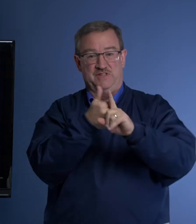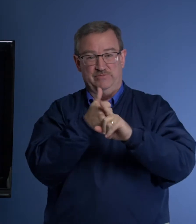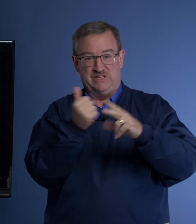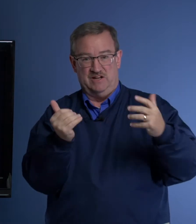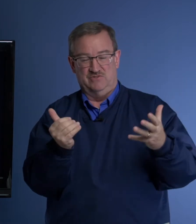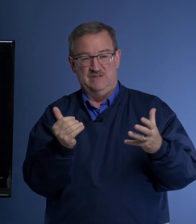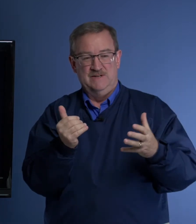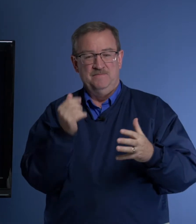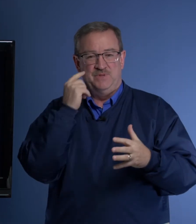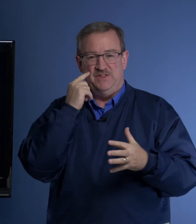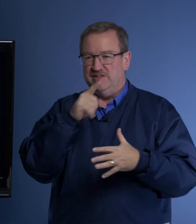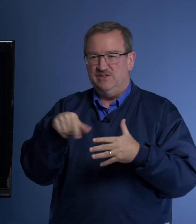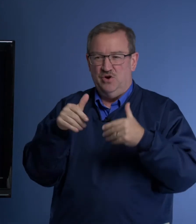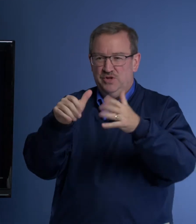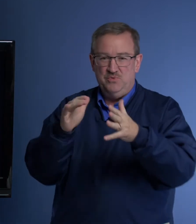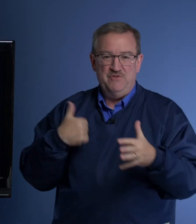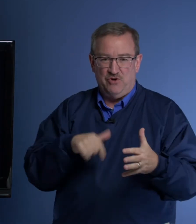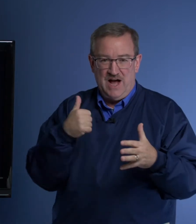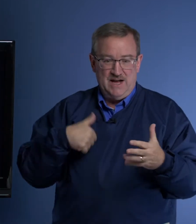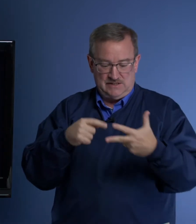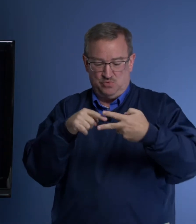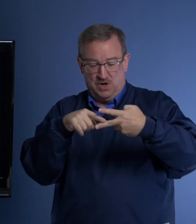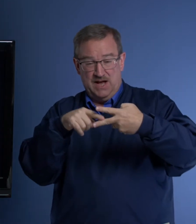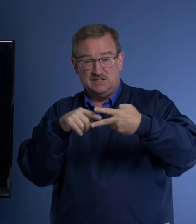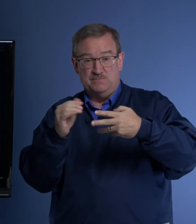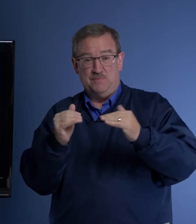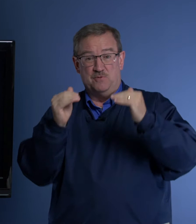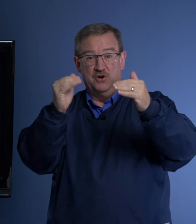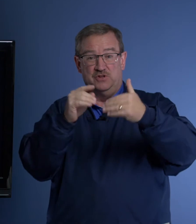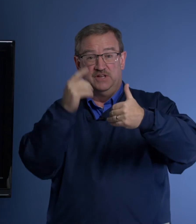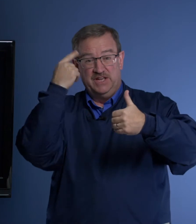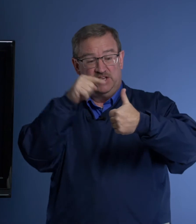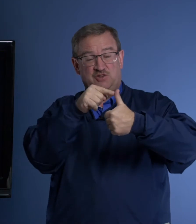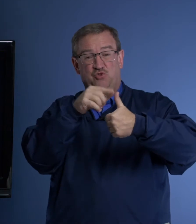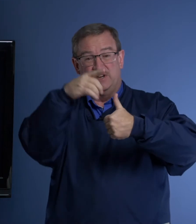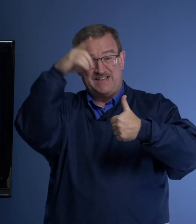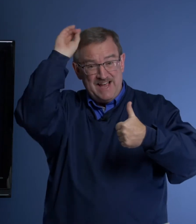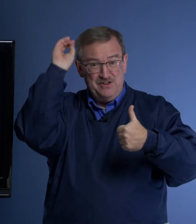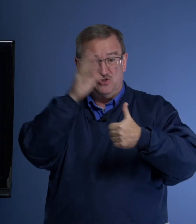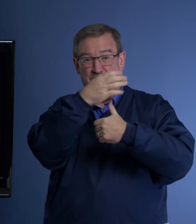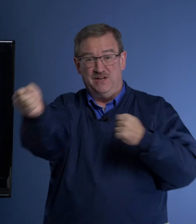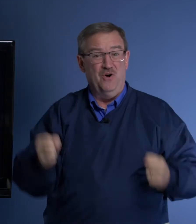themselves. And they think the only way for us, us to be promoted is for Daniel to be gone.